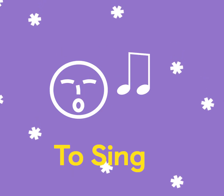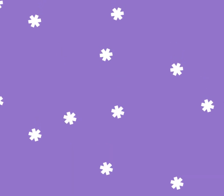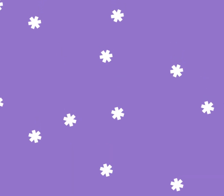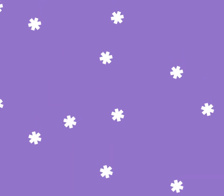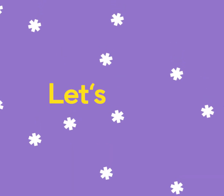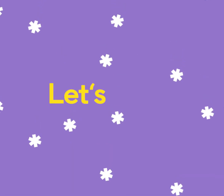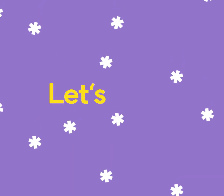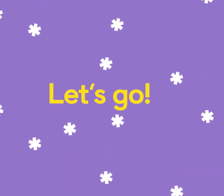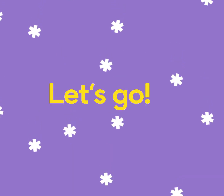Let's go.